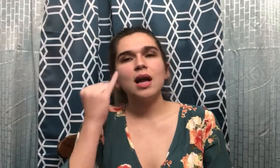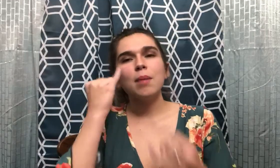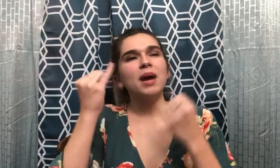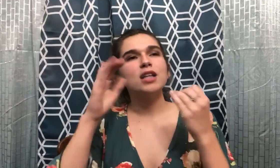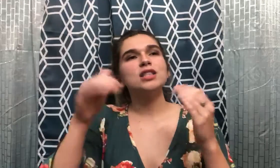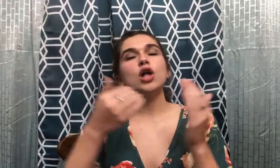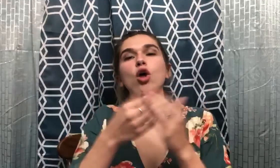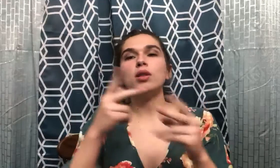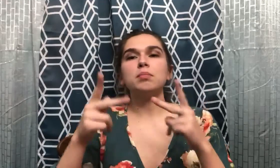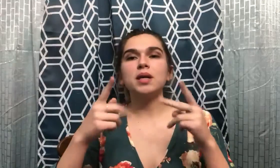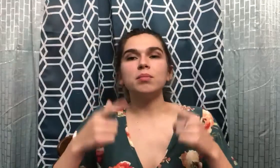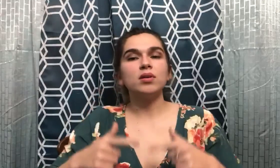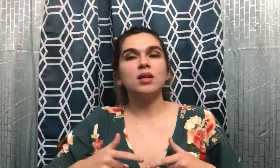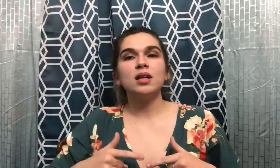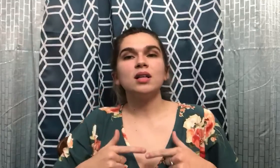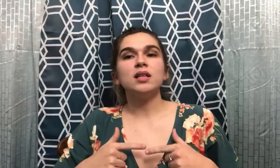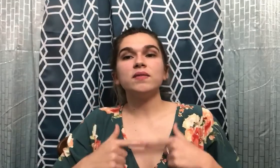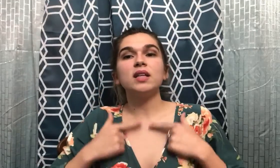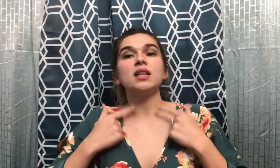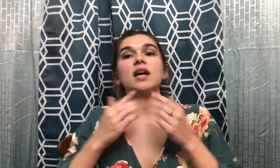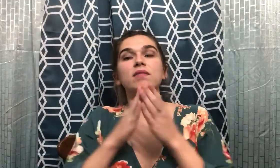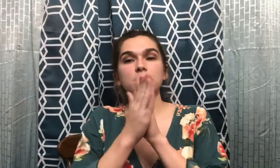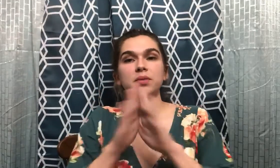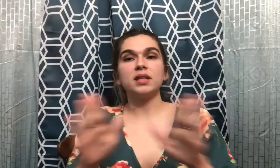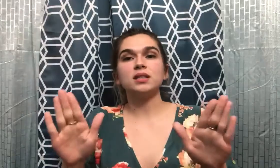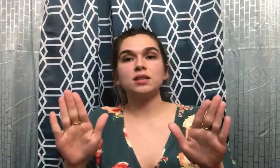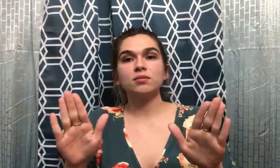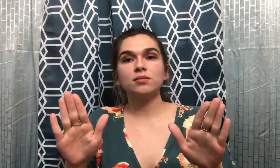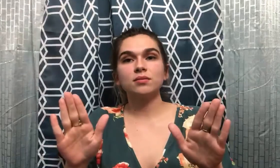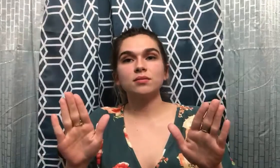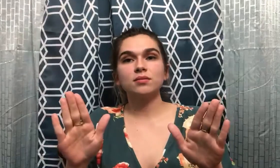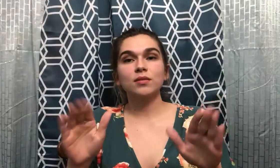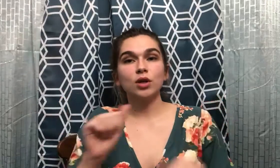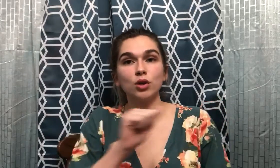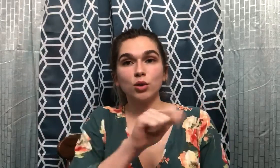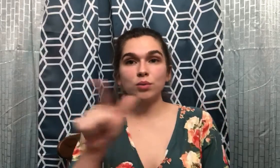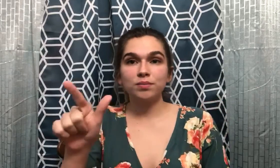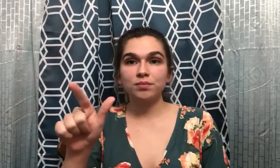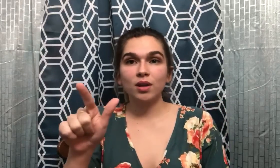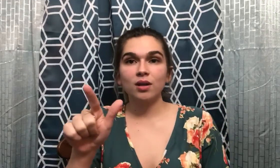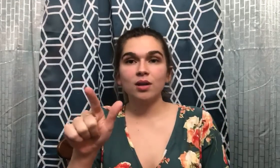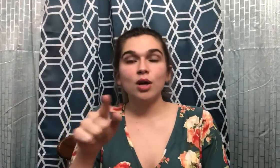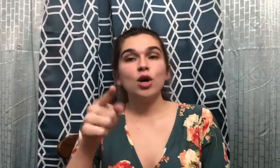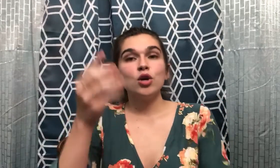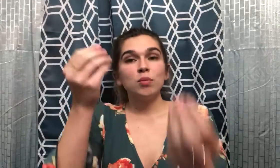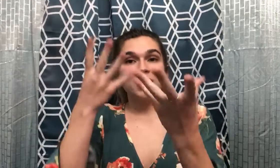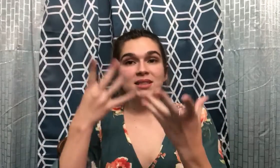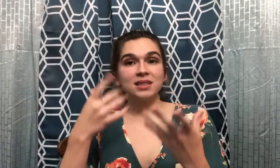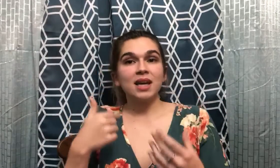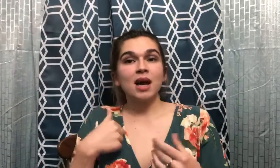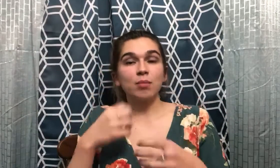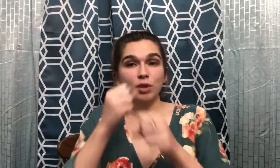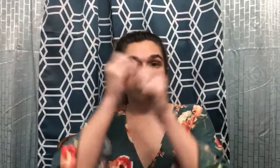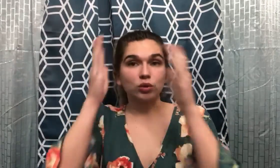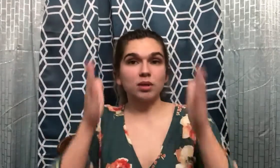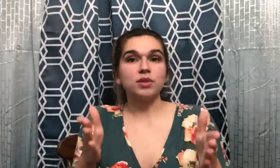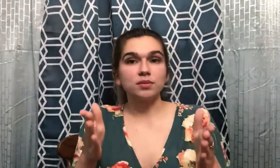Imagine all the people living life in peace. You, you may say I'm a dreamer,